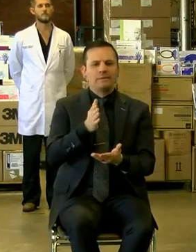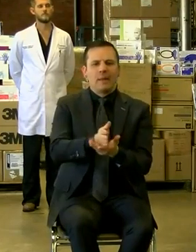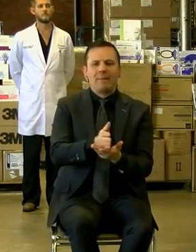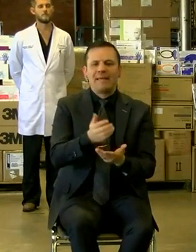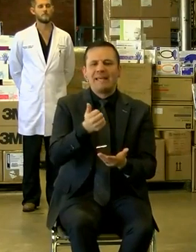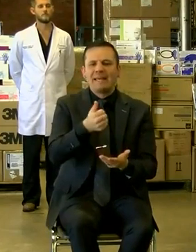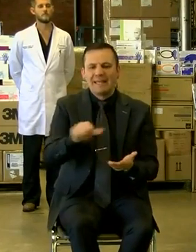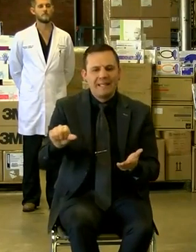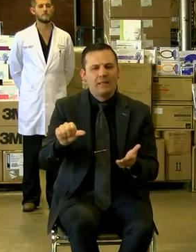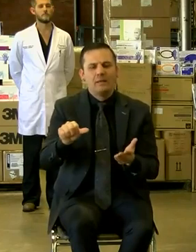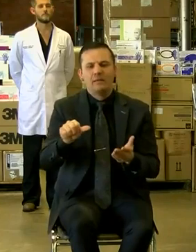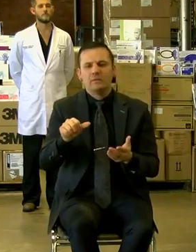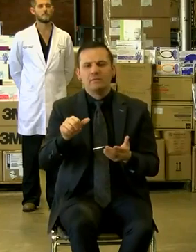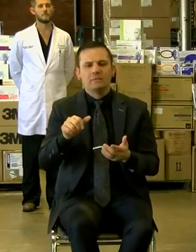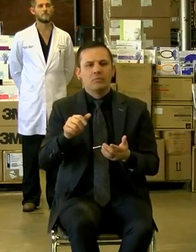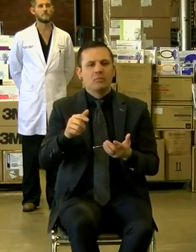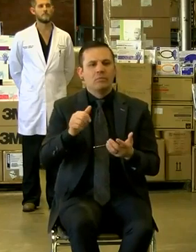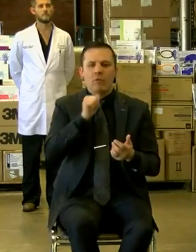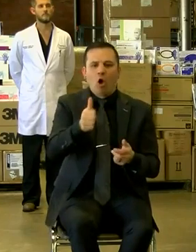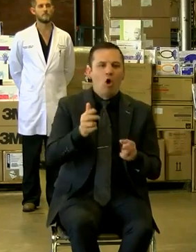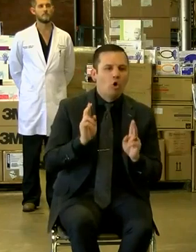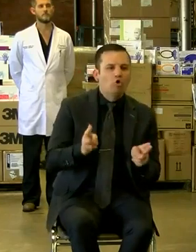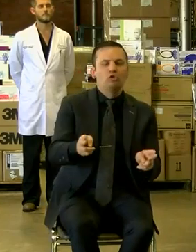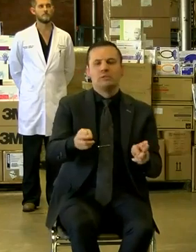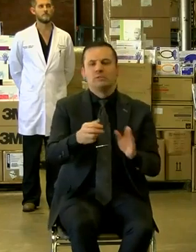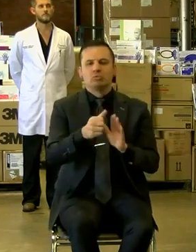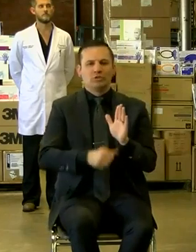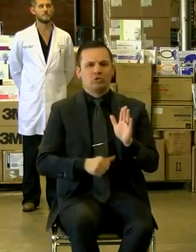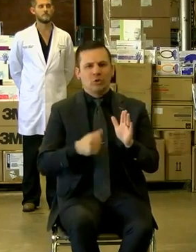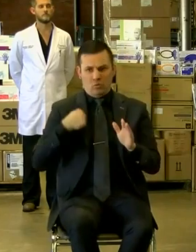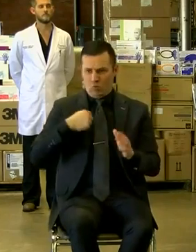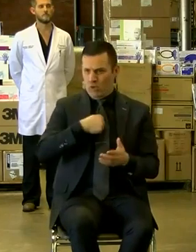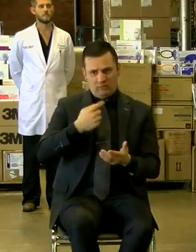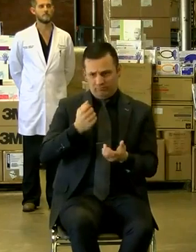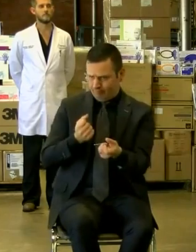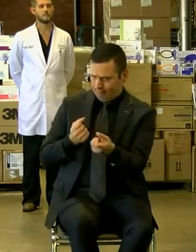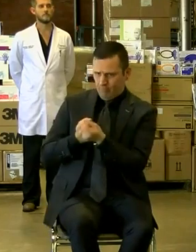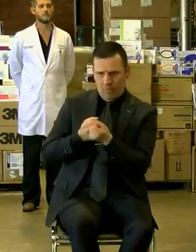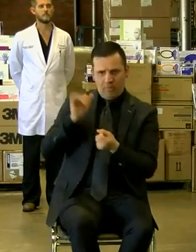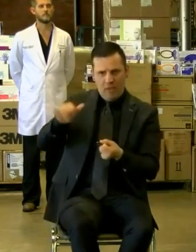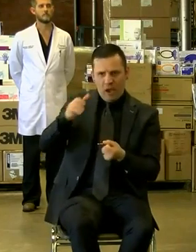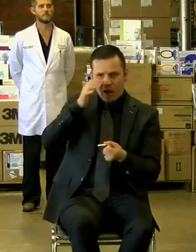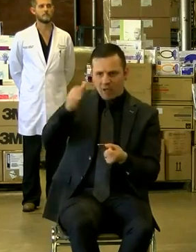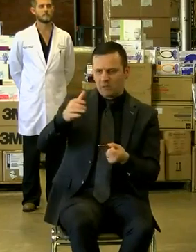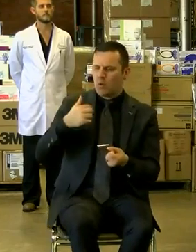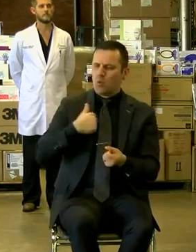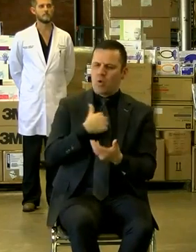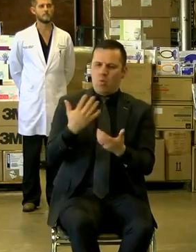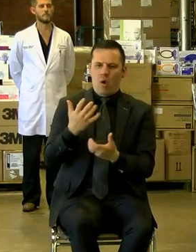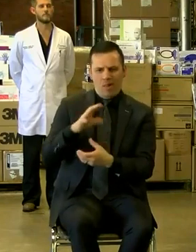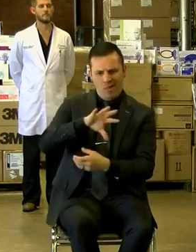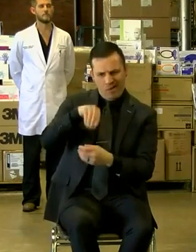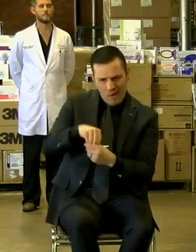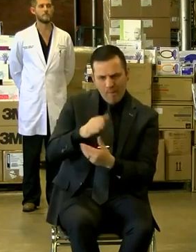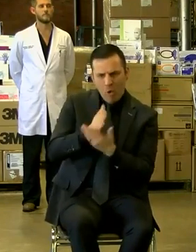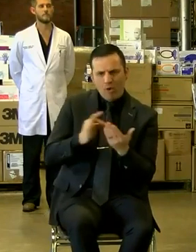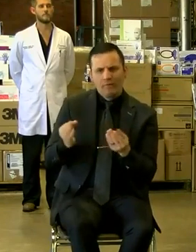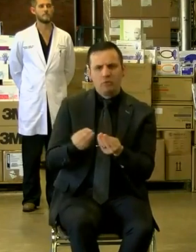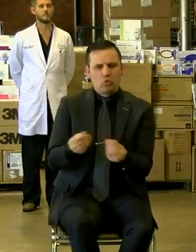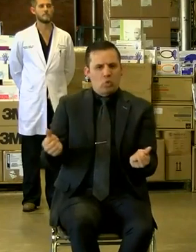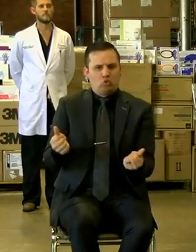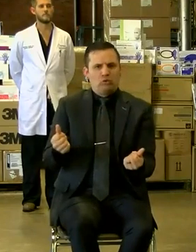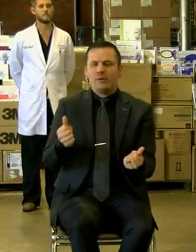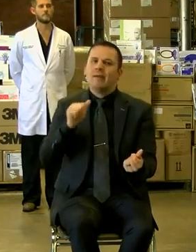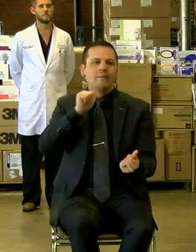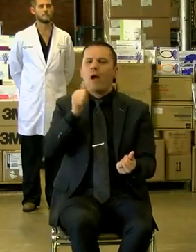procedures. We do believe in the concepts and the benefits of doing this. We want to be a part of the solution. We don't want to be a